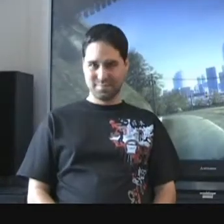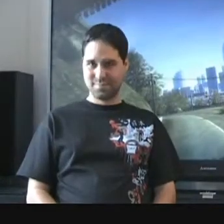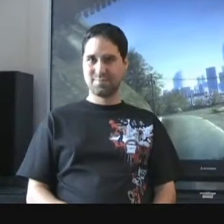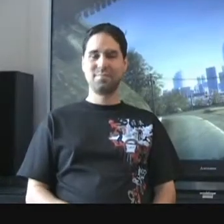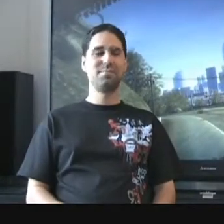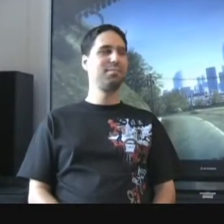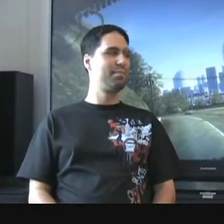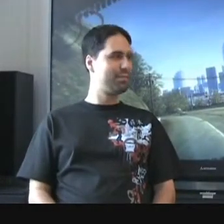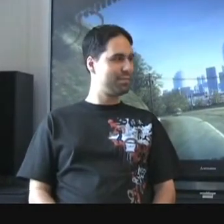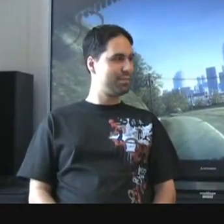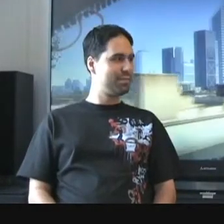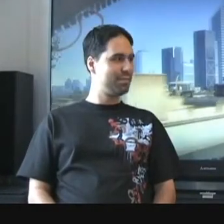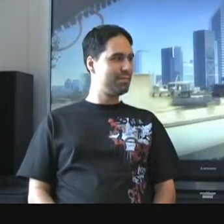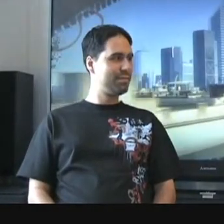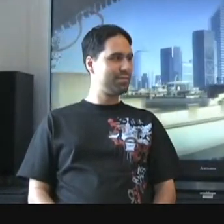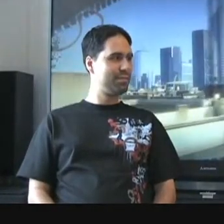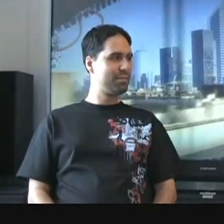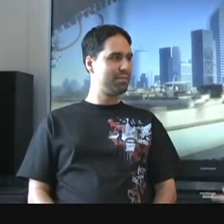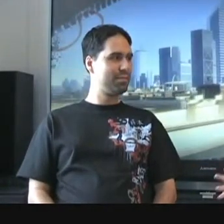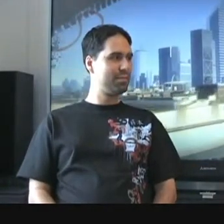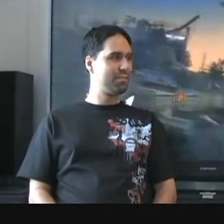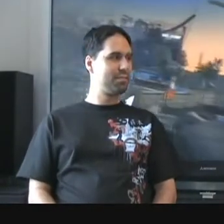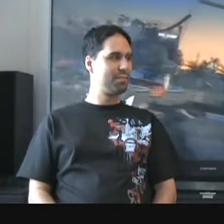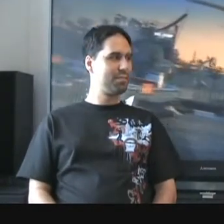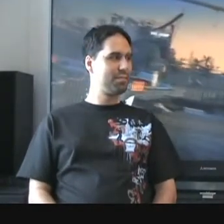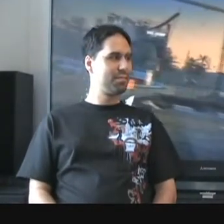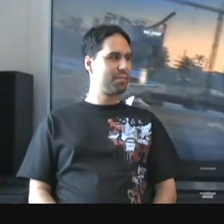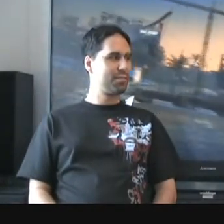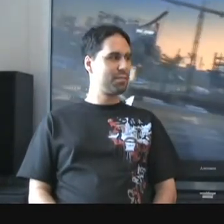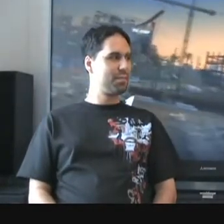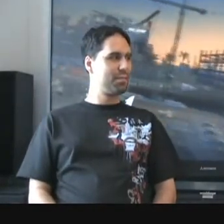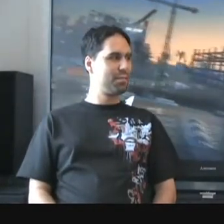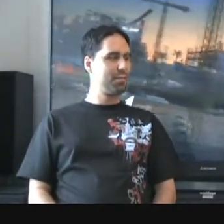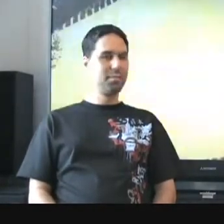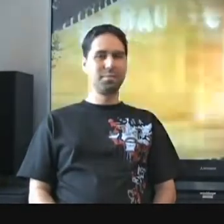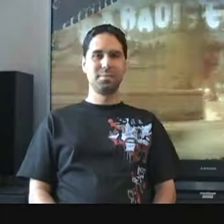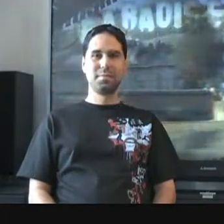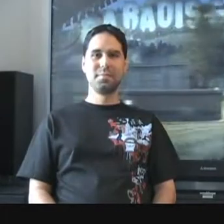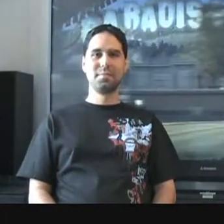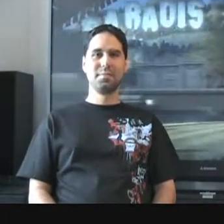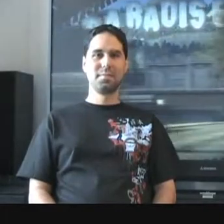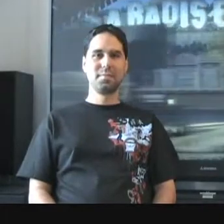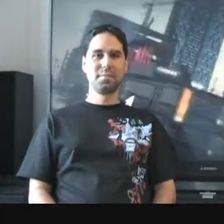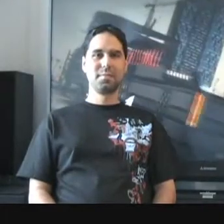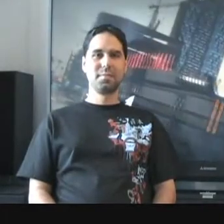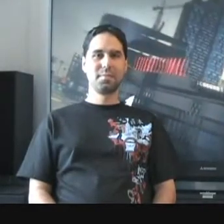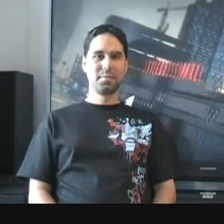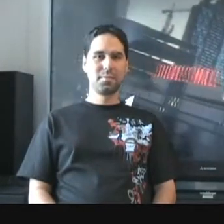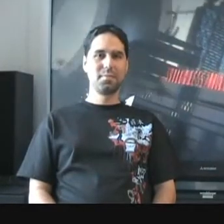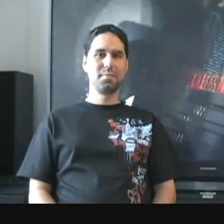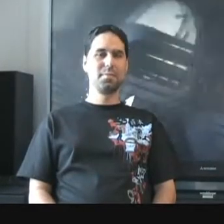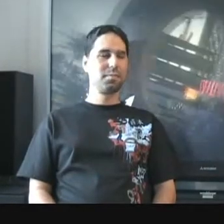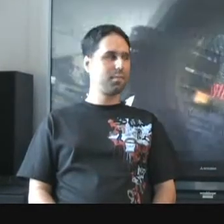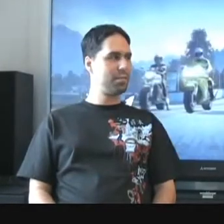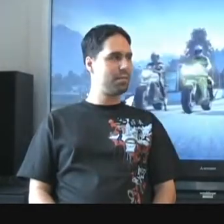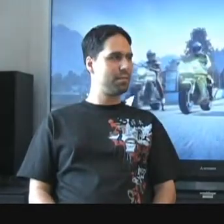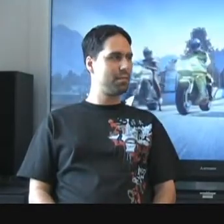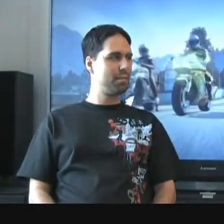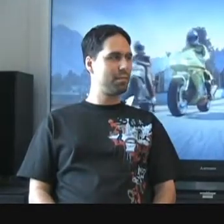have. And it is just, it is fun, it is insane, you know, it's like everybody has to do it, so it's good to do it with people you know, or, you know, somebody that actually